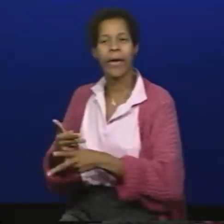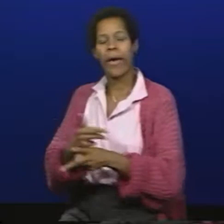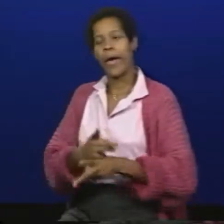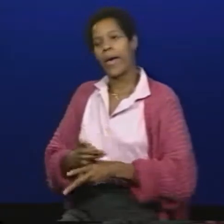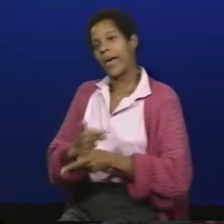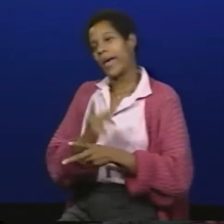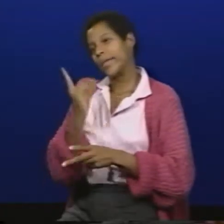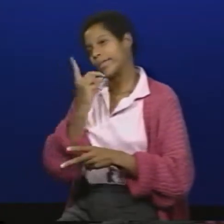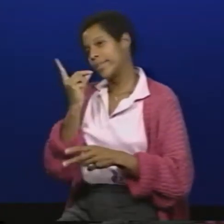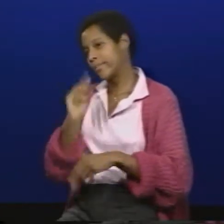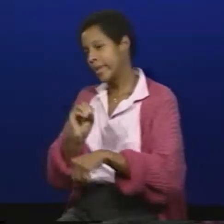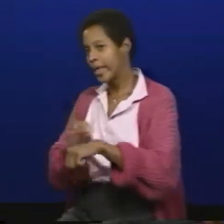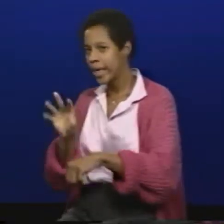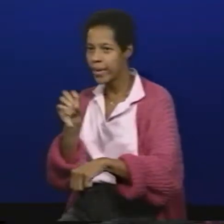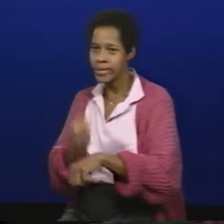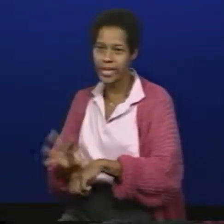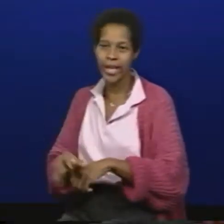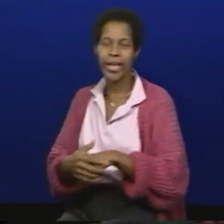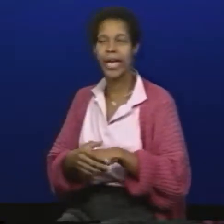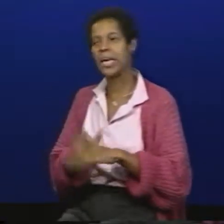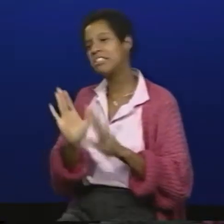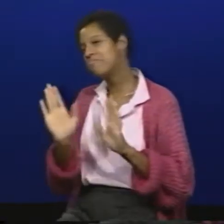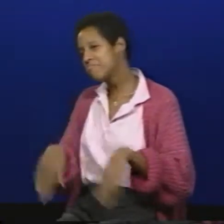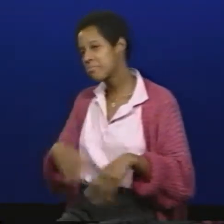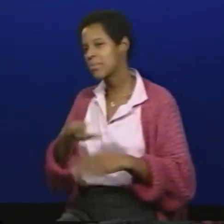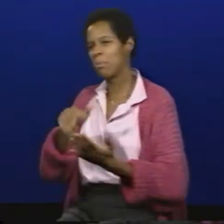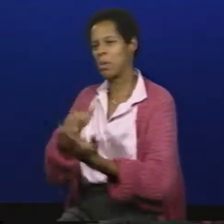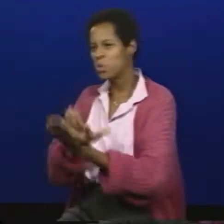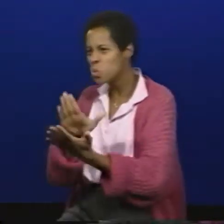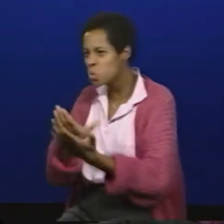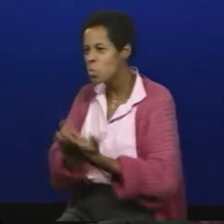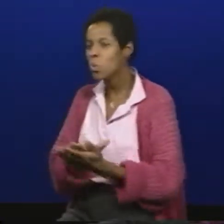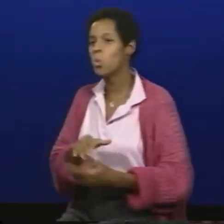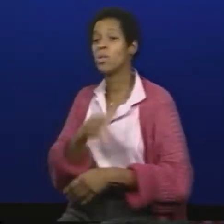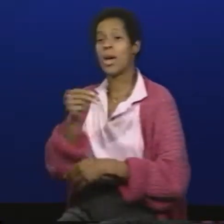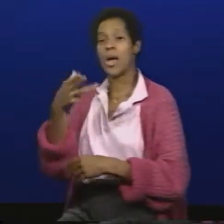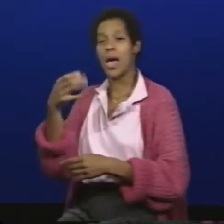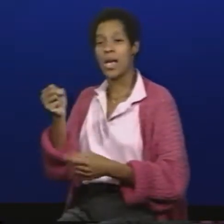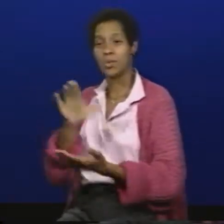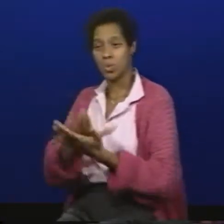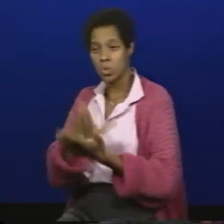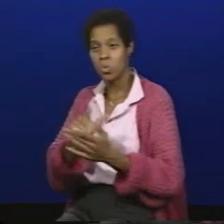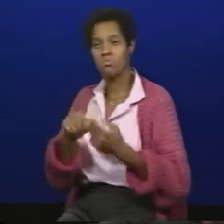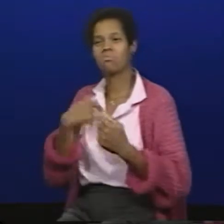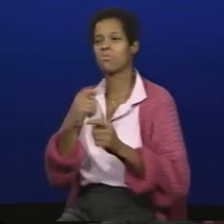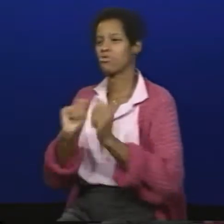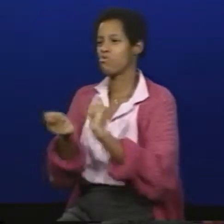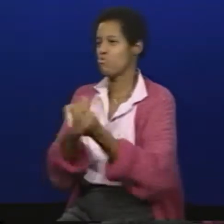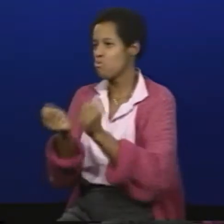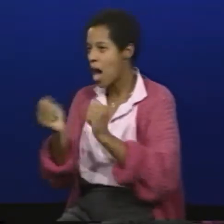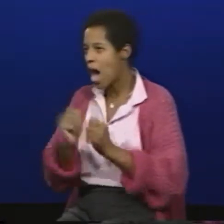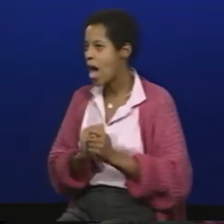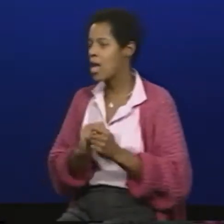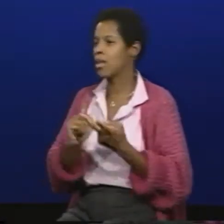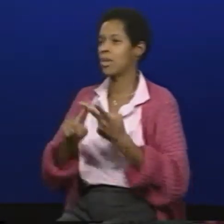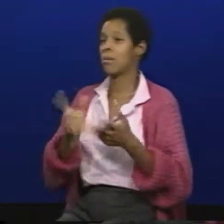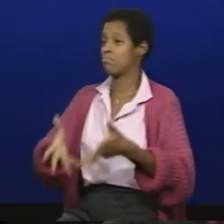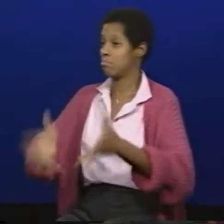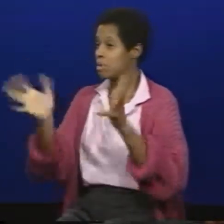once again I was supervising kids and working as a dorm counselor I was working in a